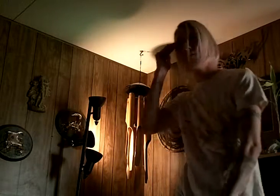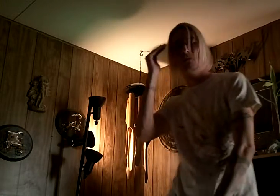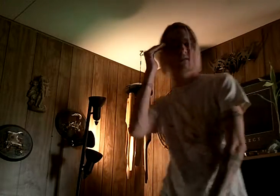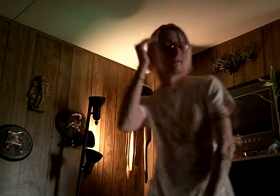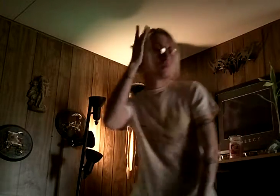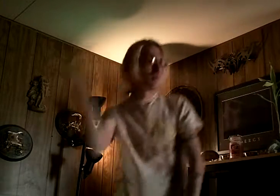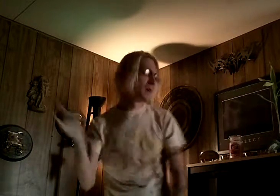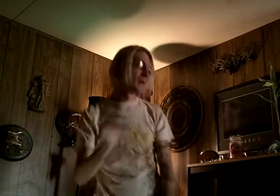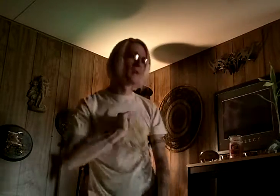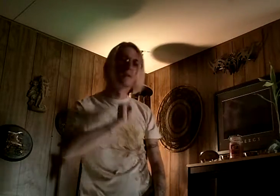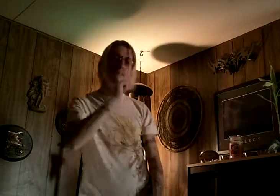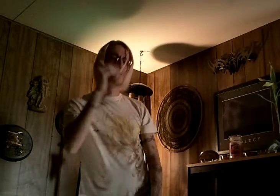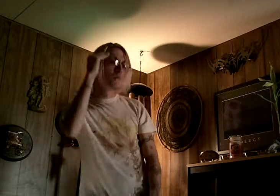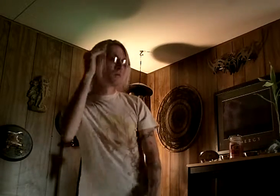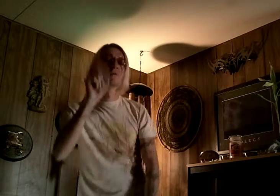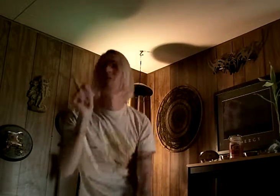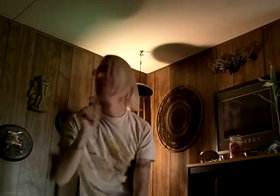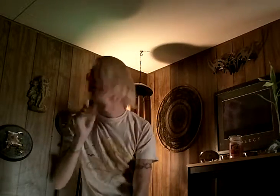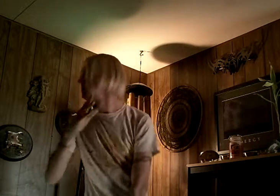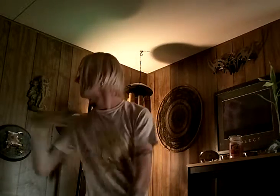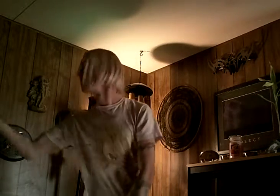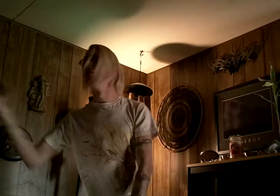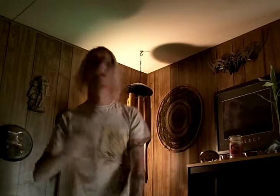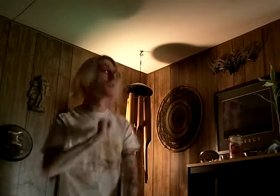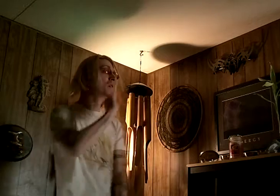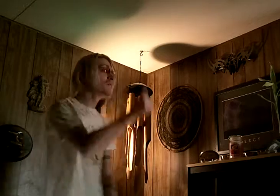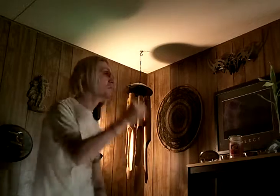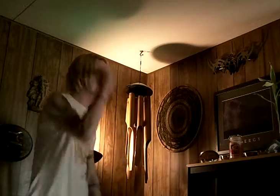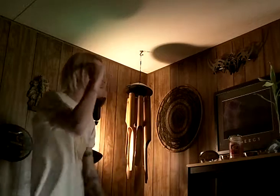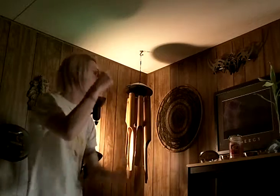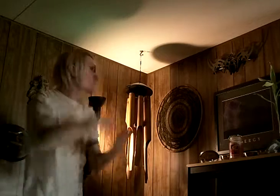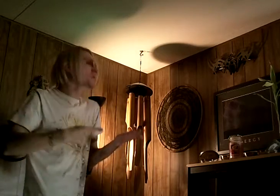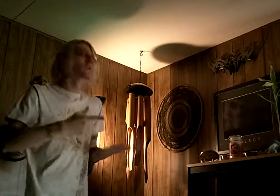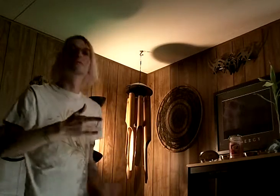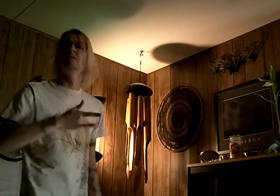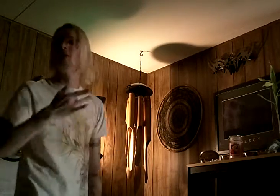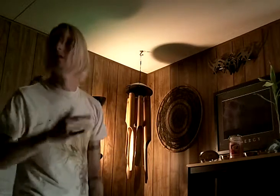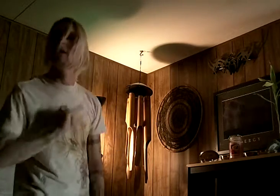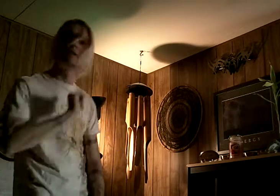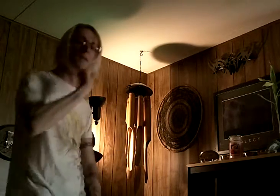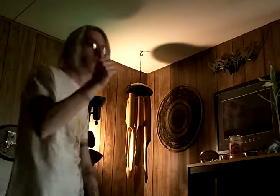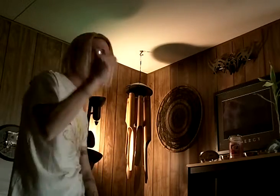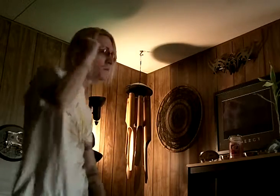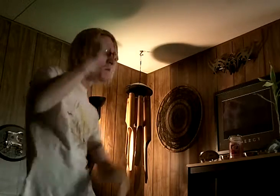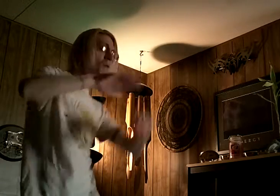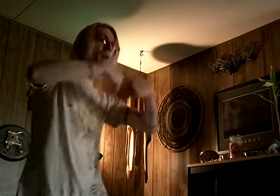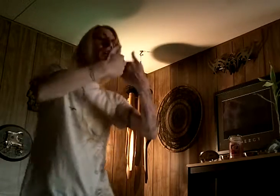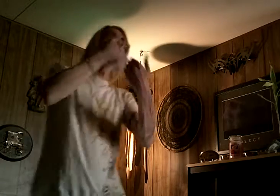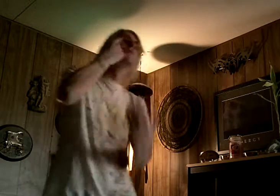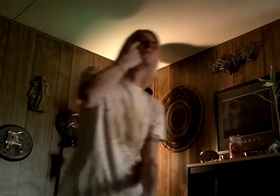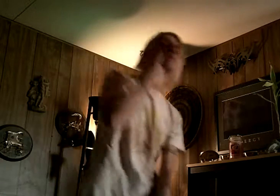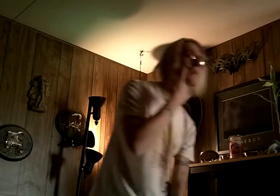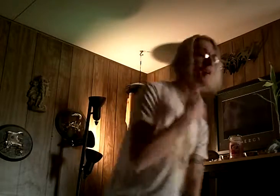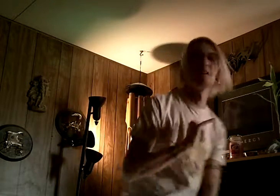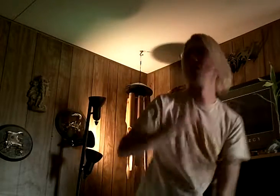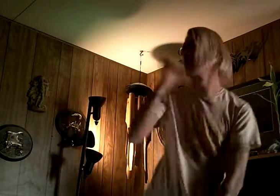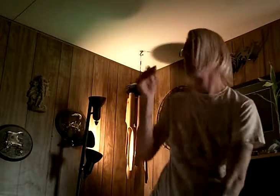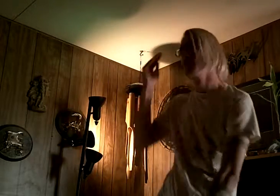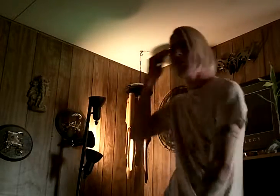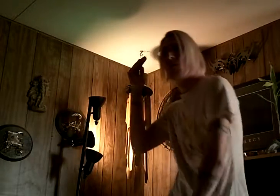where to go I don't know where to feel I don't know how to cry I don't know